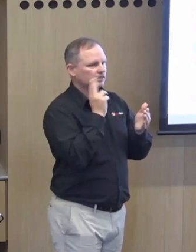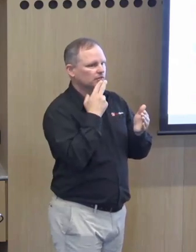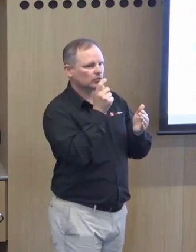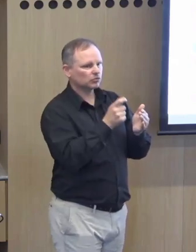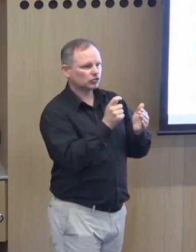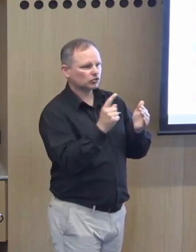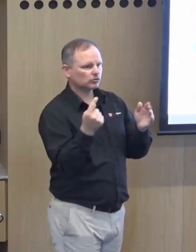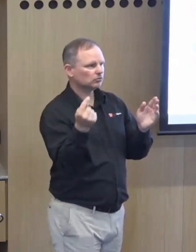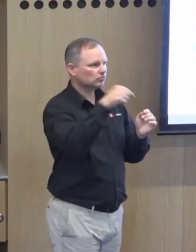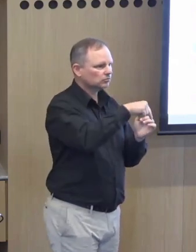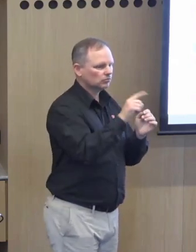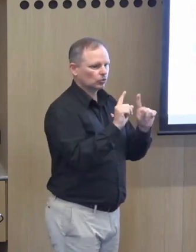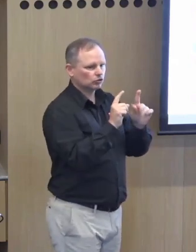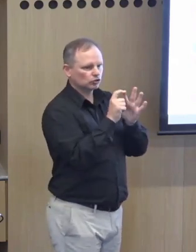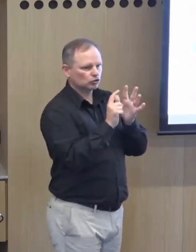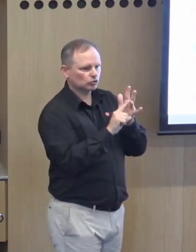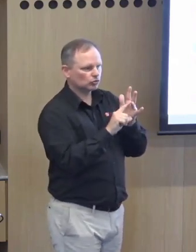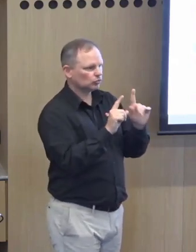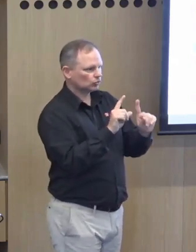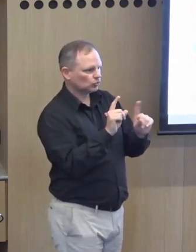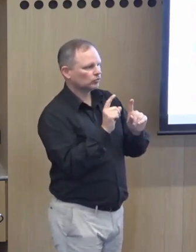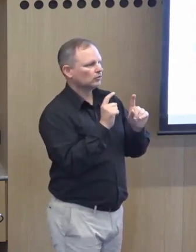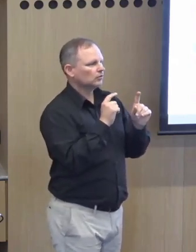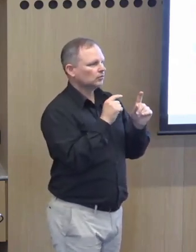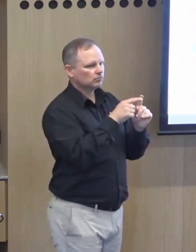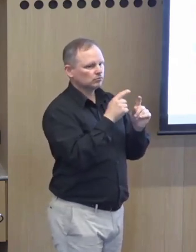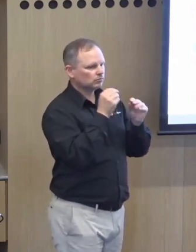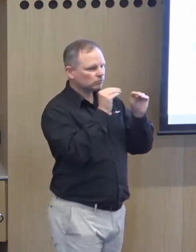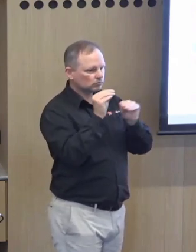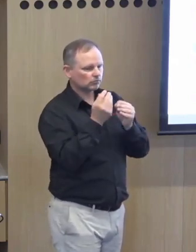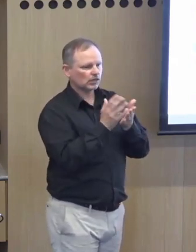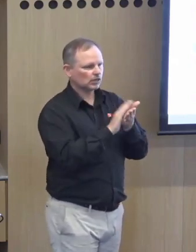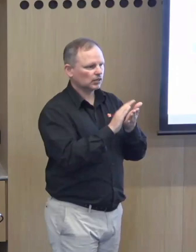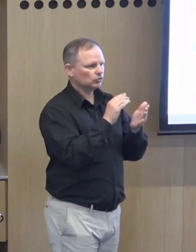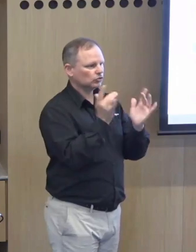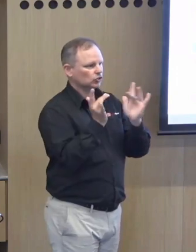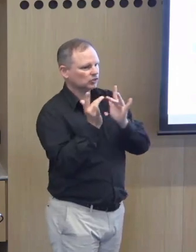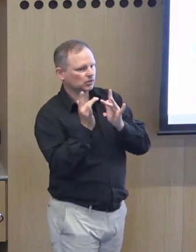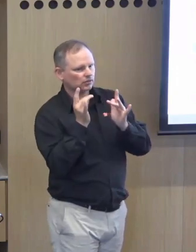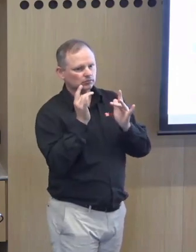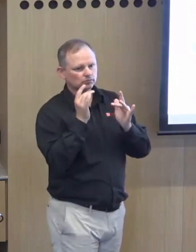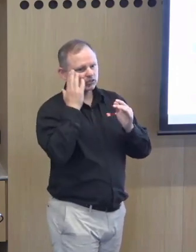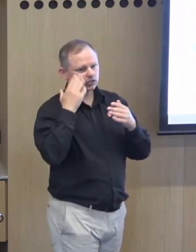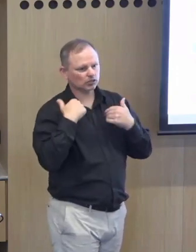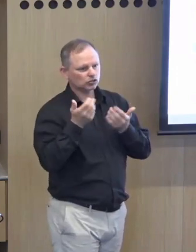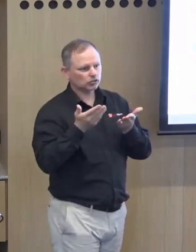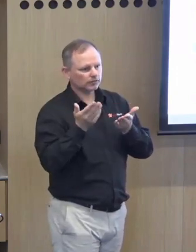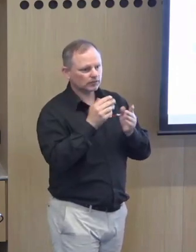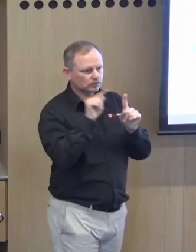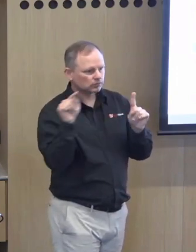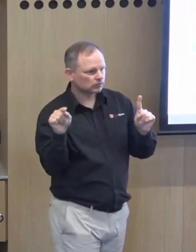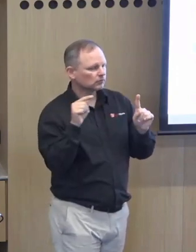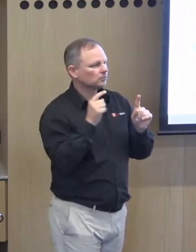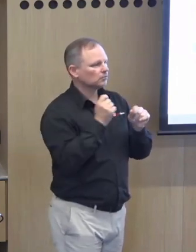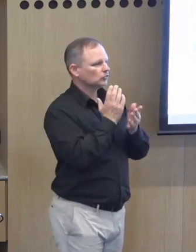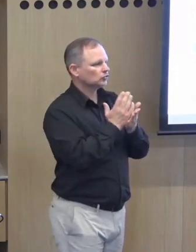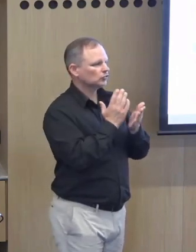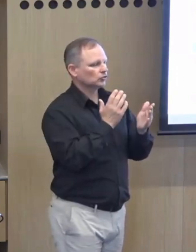but there's obviously so many people so where deaf people contact organizations or services they're the services